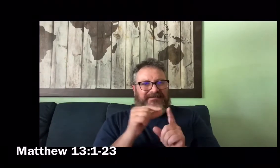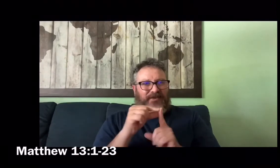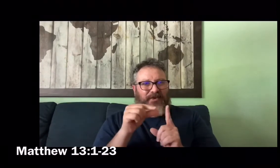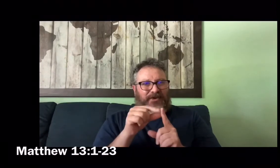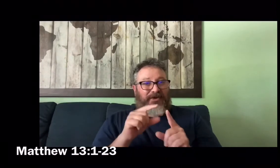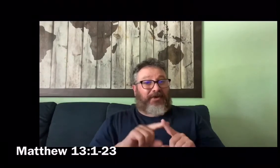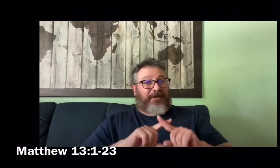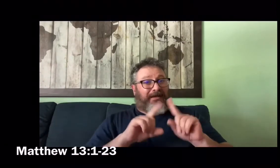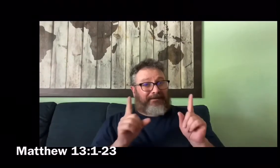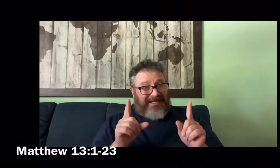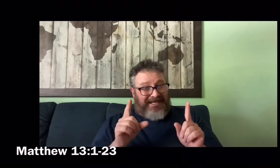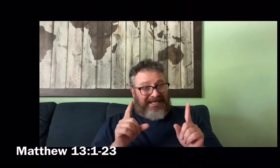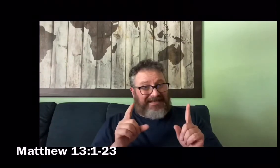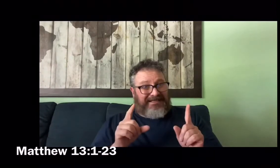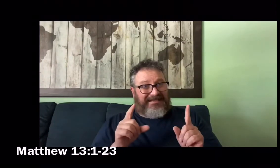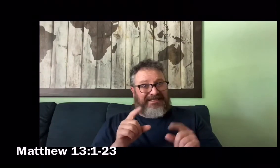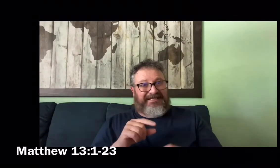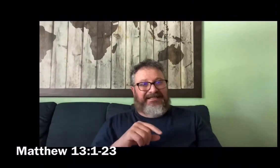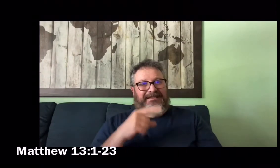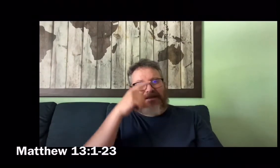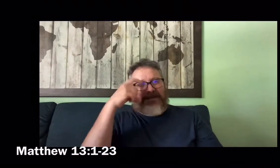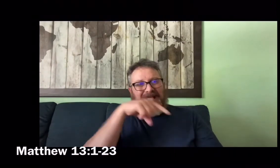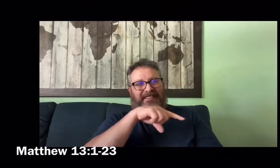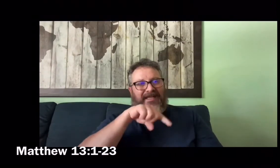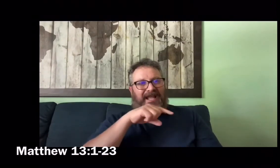but then worldly anxiety